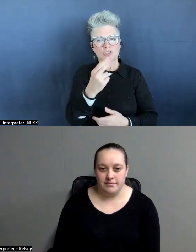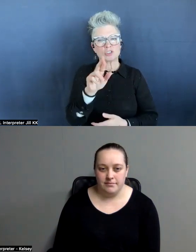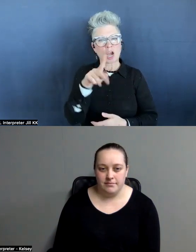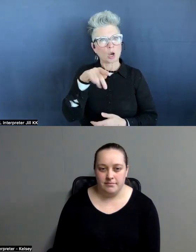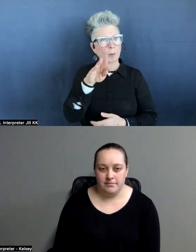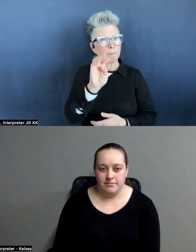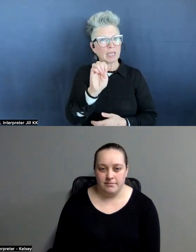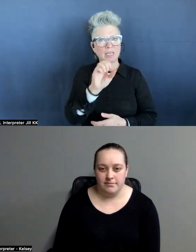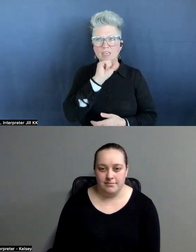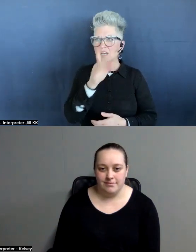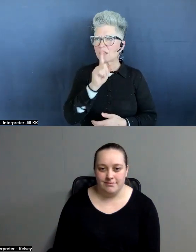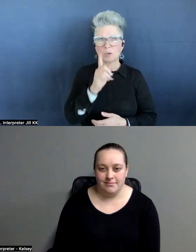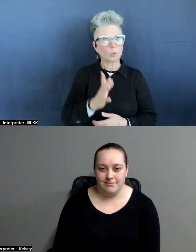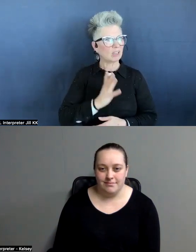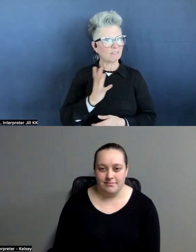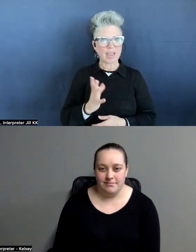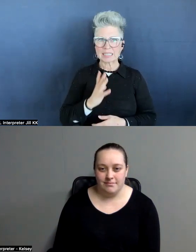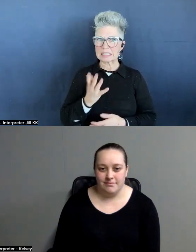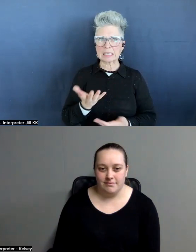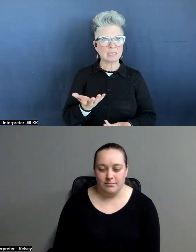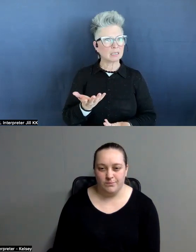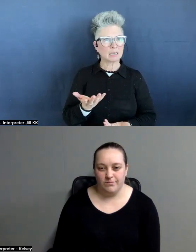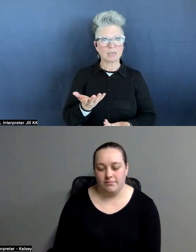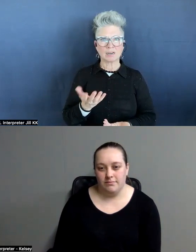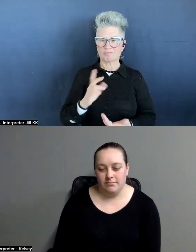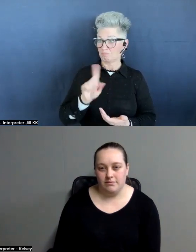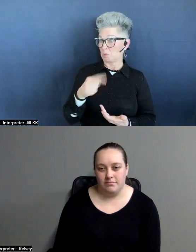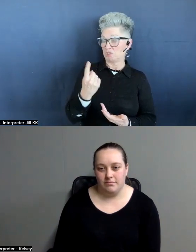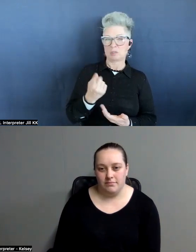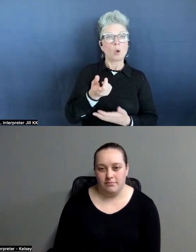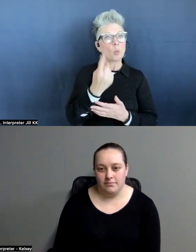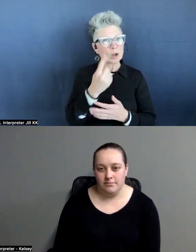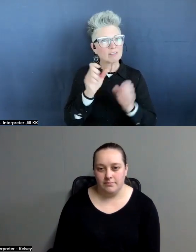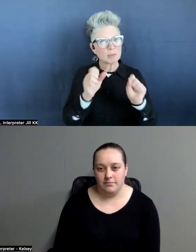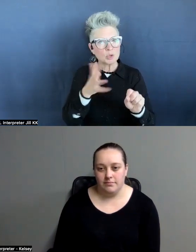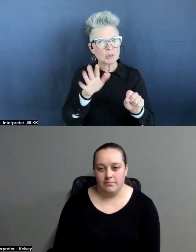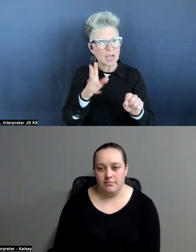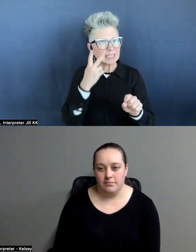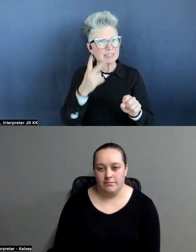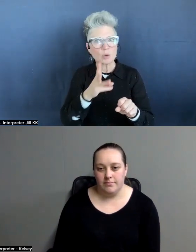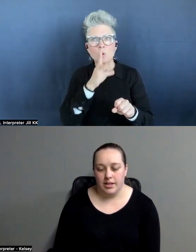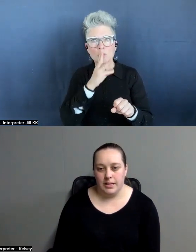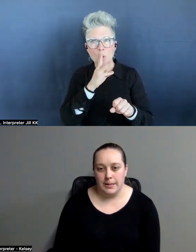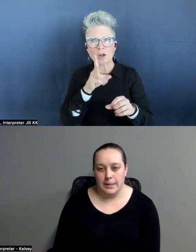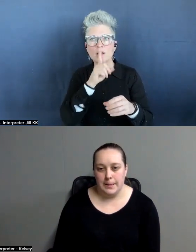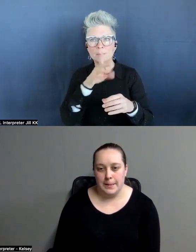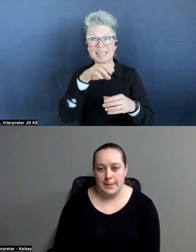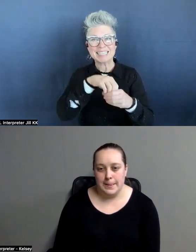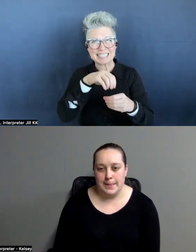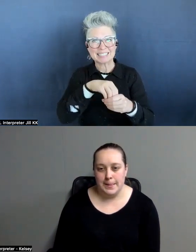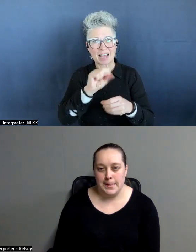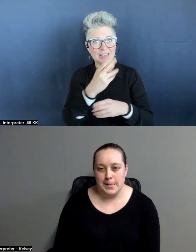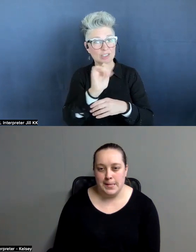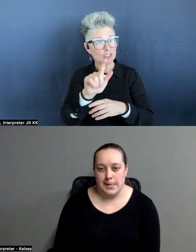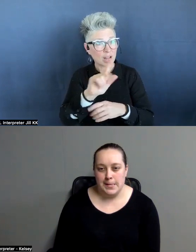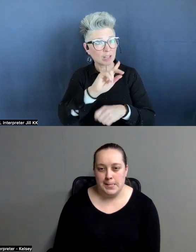Nothing really fancy. It was just one of them. could kind of see where the water had been inside the shell for so long that it was